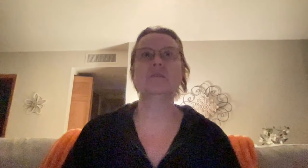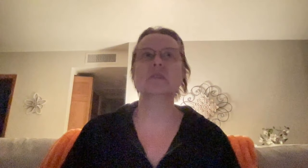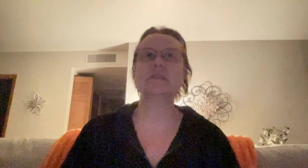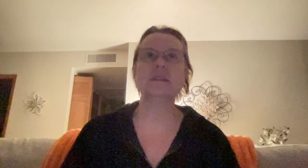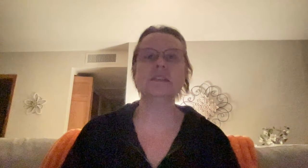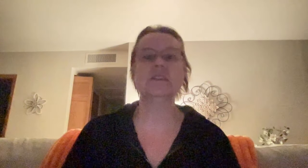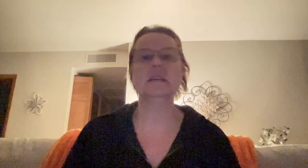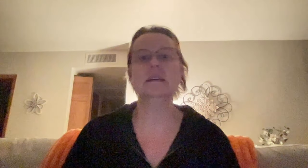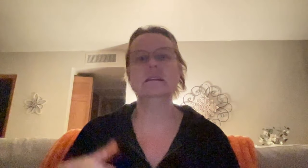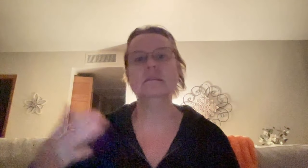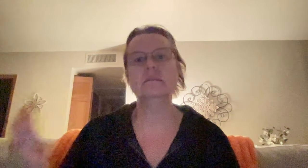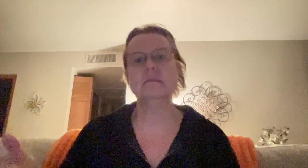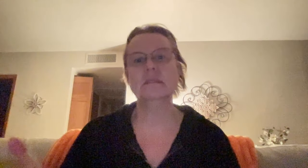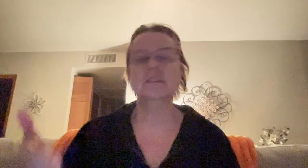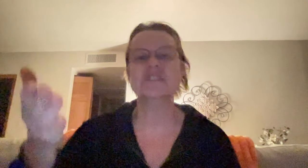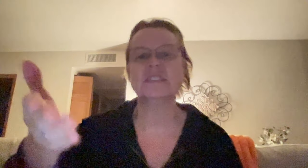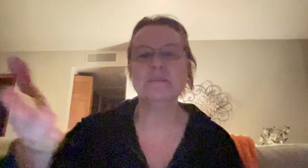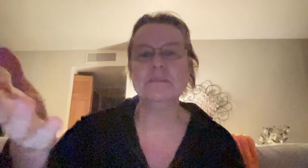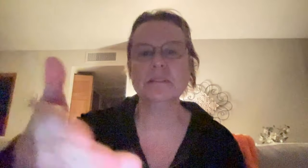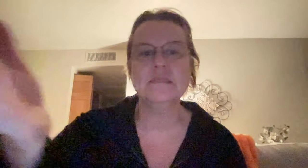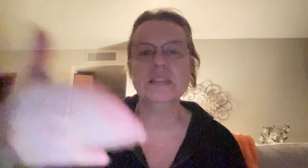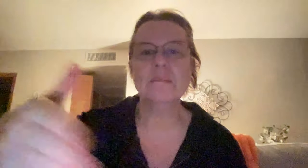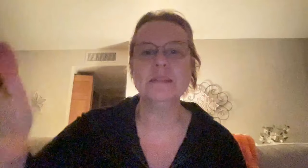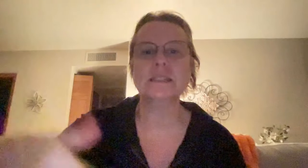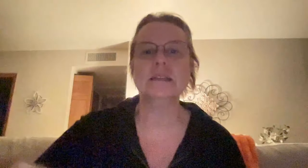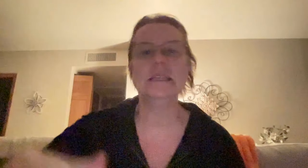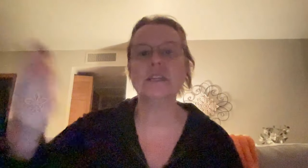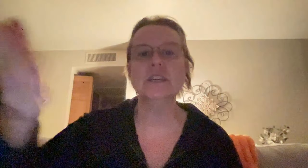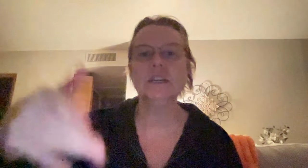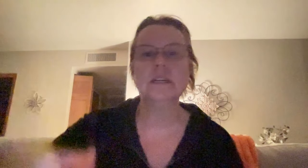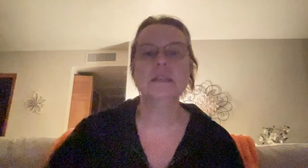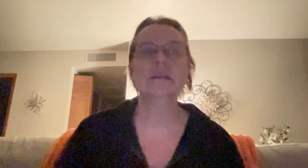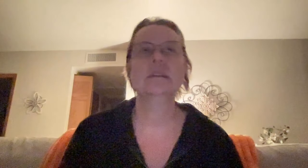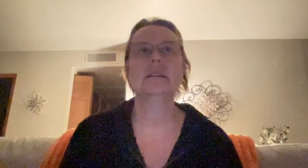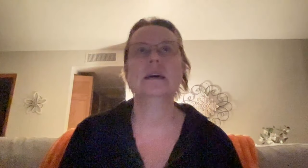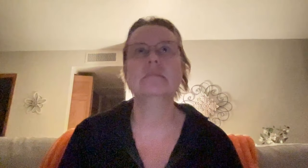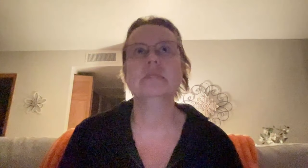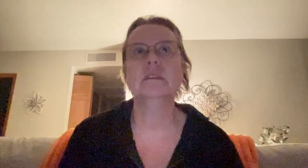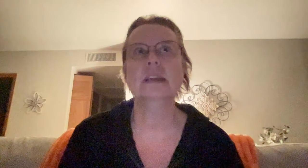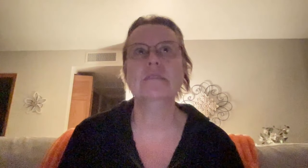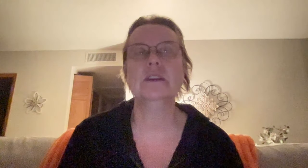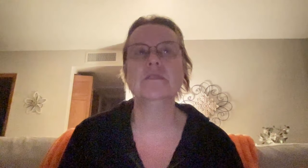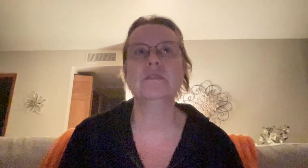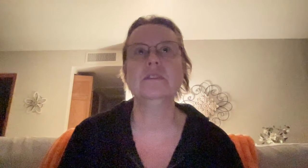the more experience you get, you know, let's just say people leave comments on here that, you know, can be hurtful.